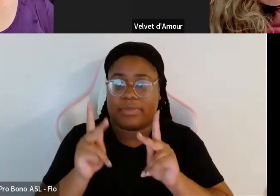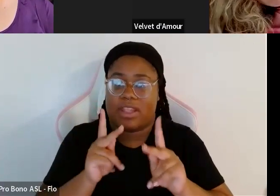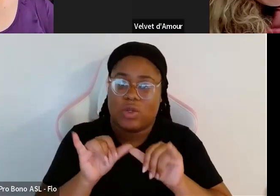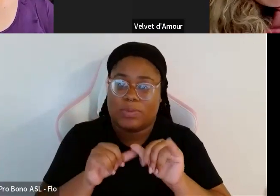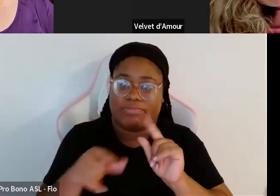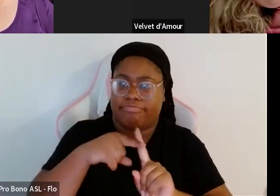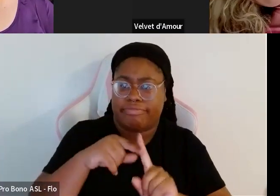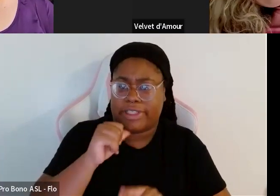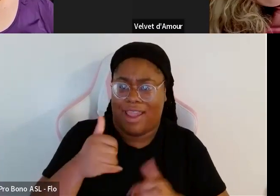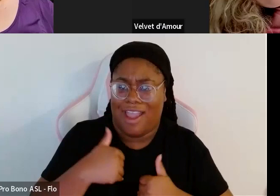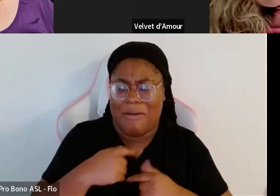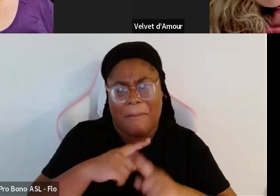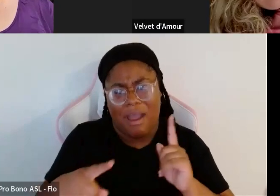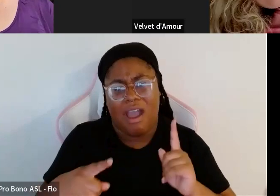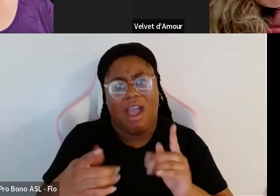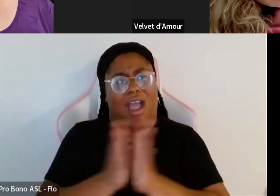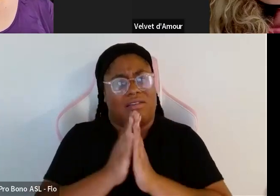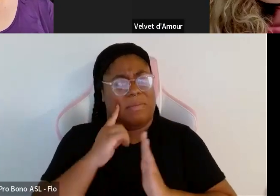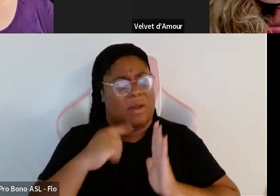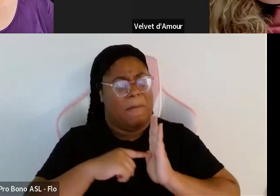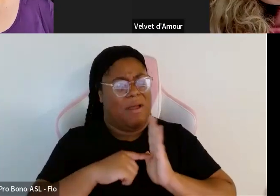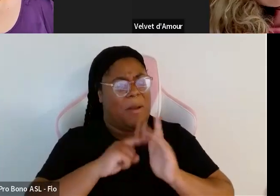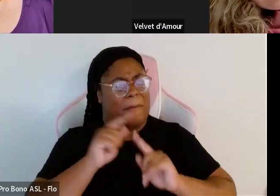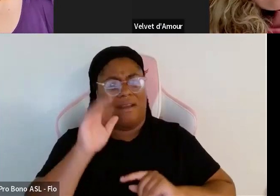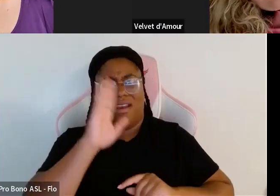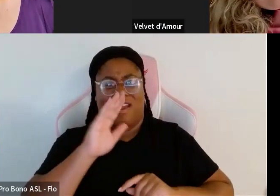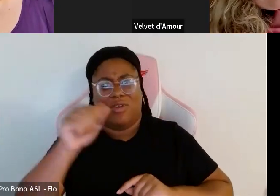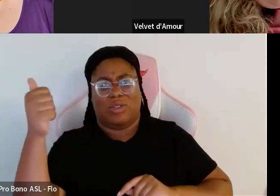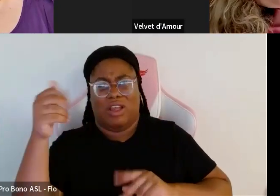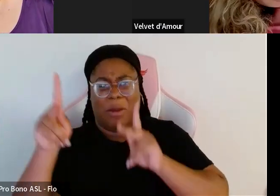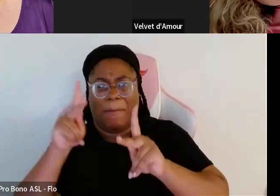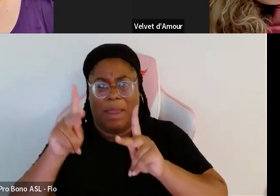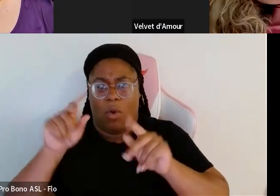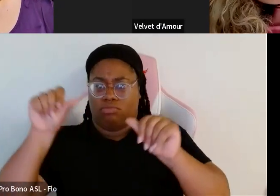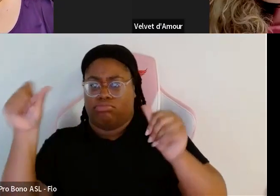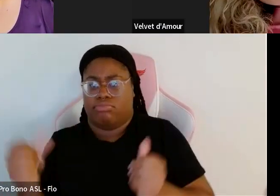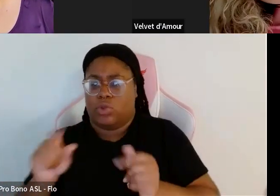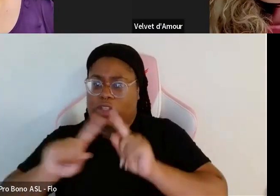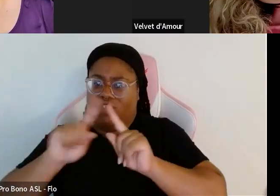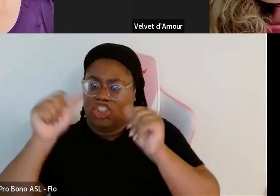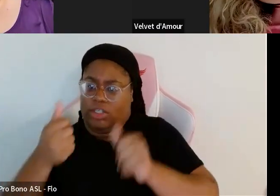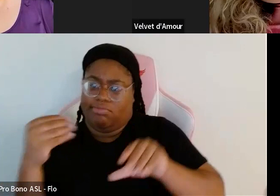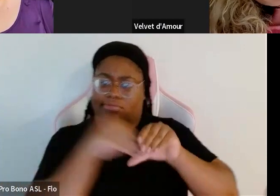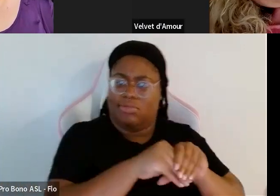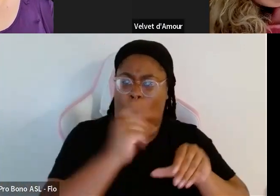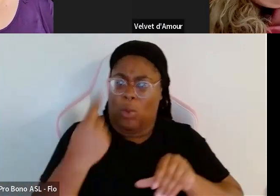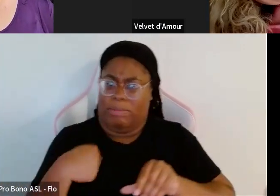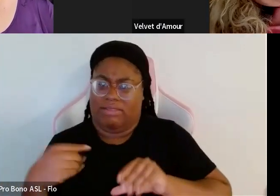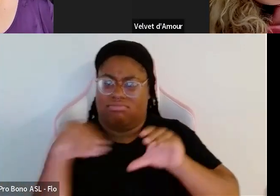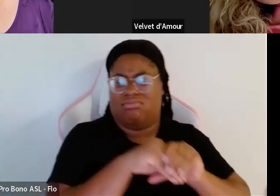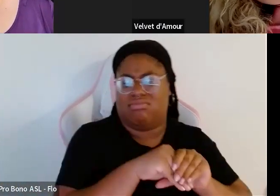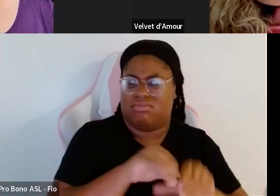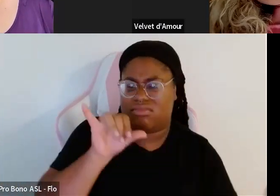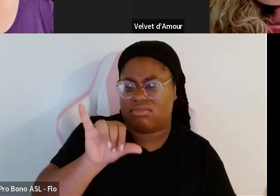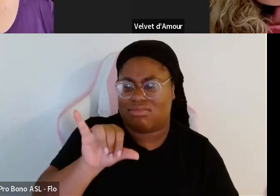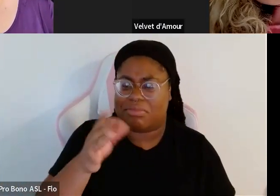magazines but they wouldn't put other people who are supersized in they would never put apple shaped people in you know and and within the mainstream fashion